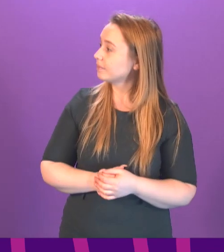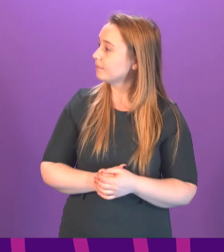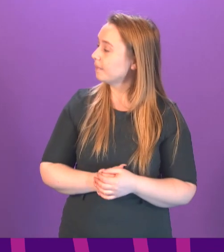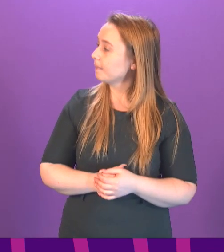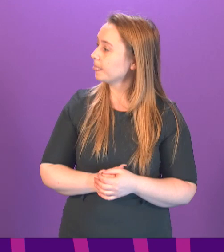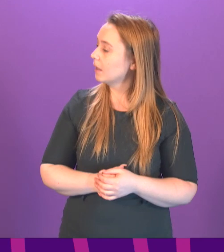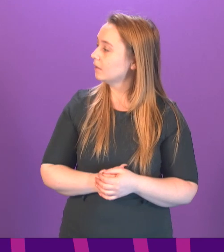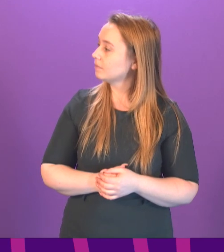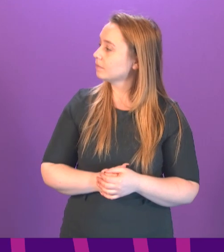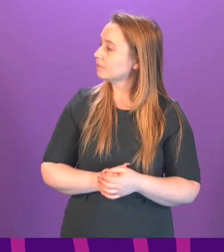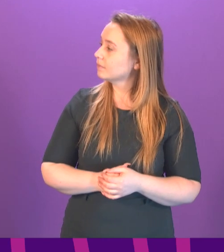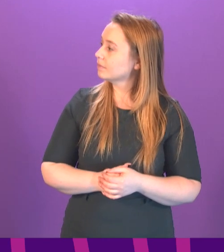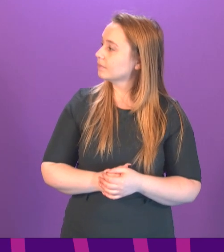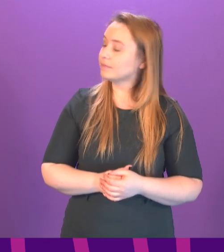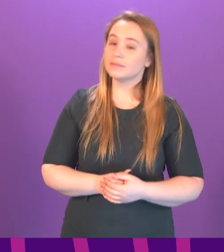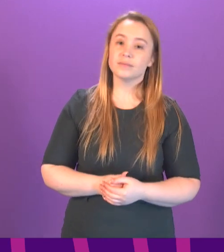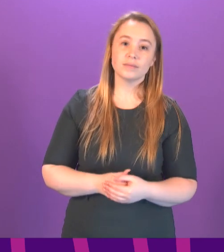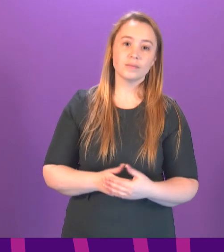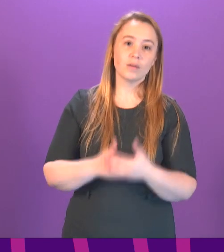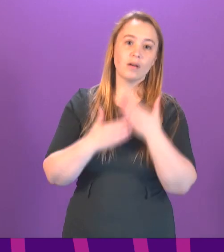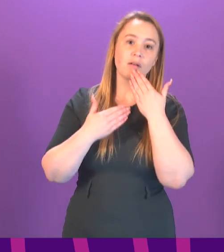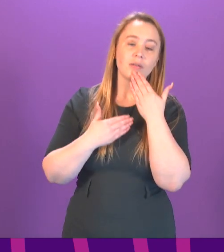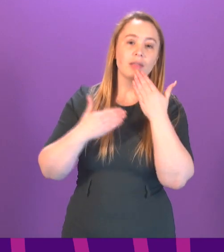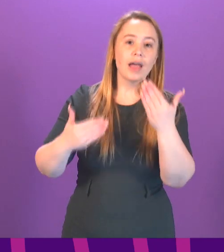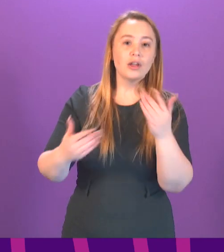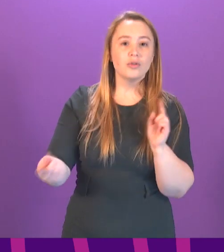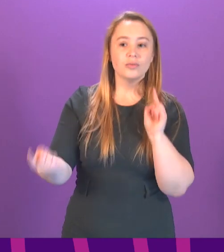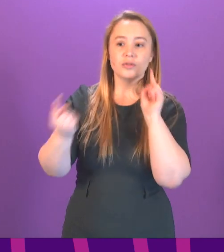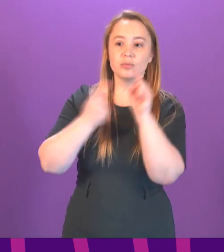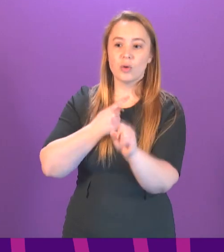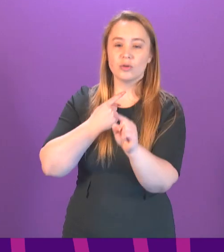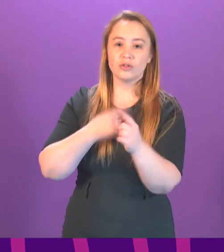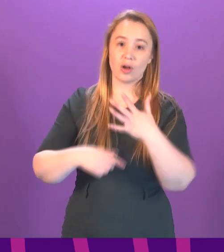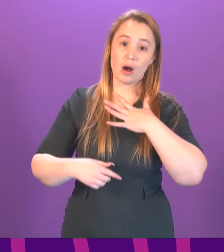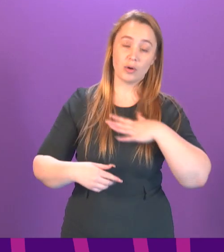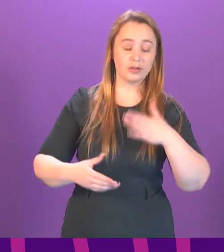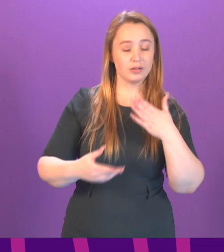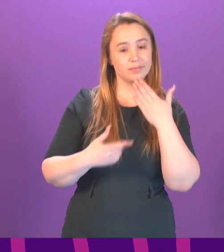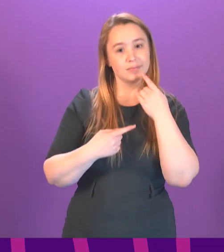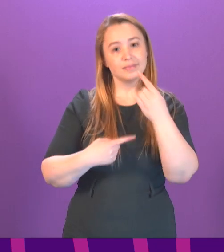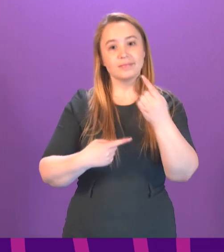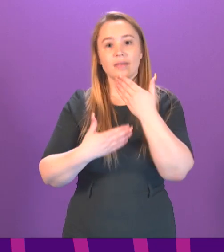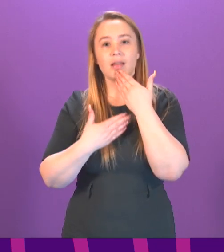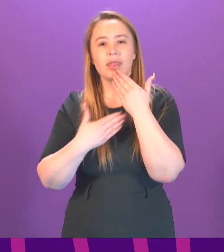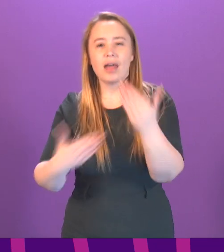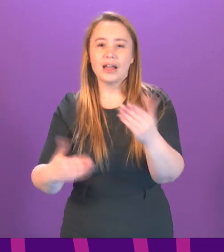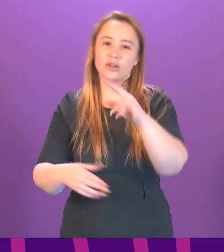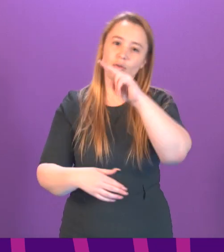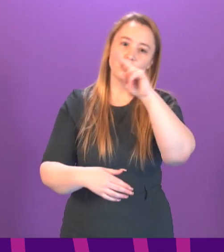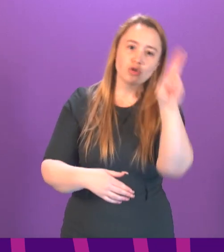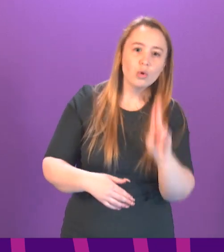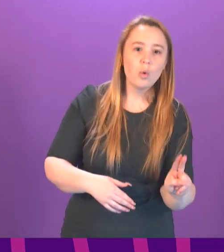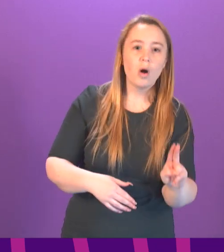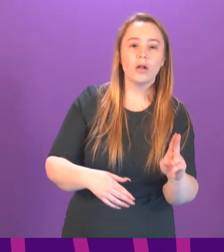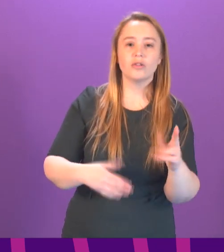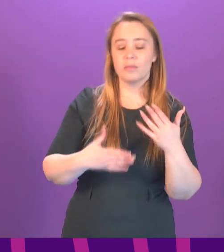Christine Graham. I thank the First Minister for her answer. Can I put on record, Presiding officer, my thanks to all the staff in our schools for all they have done for